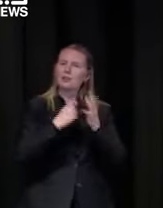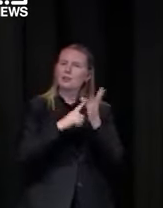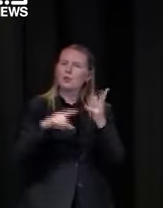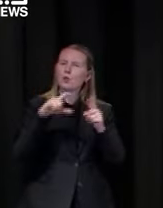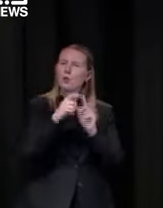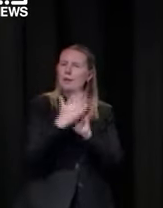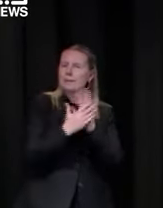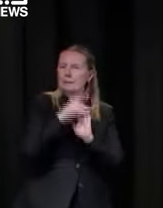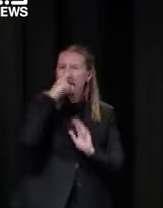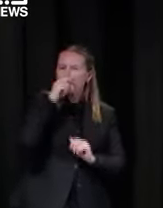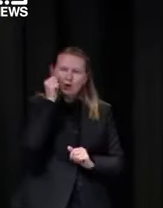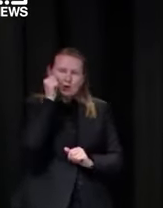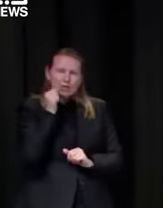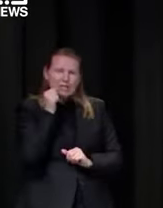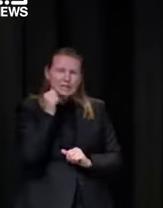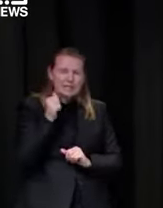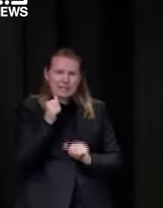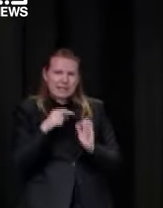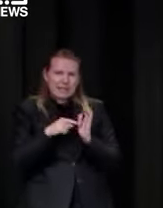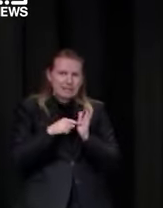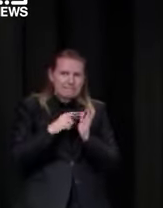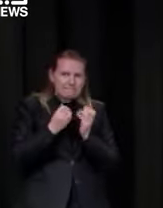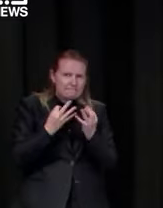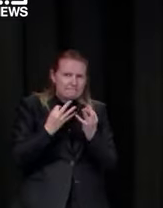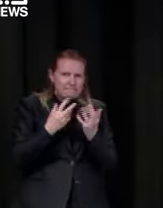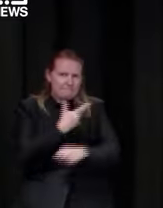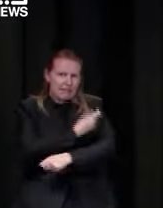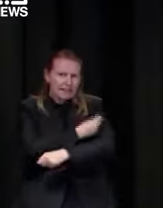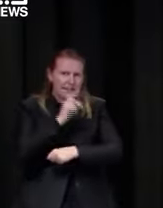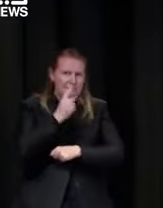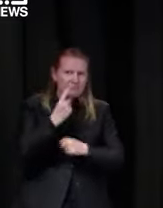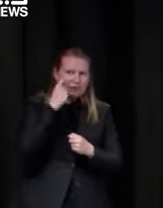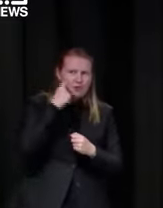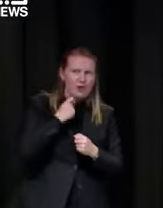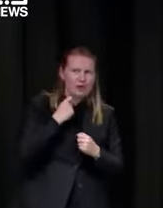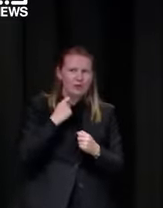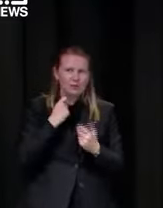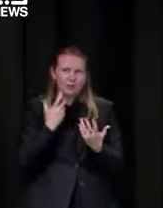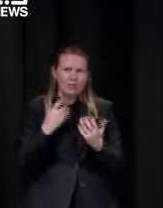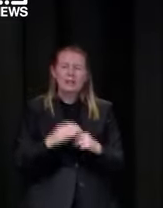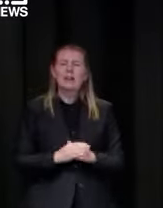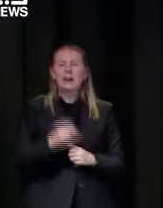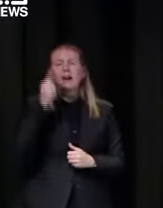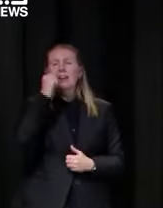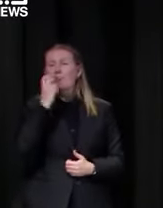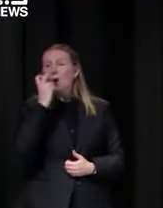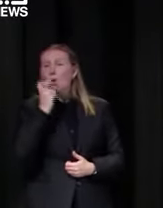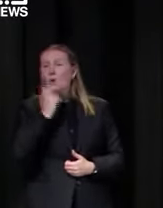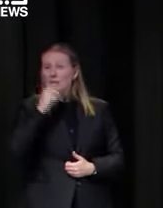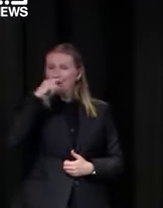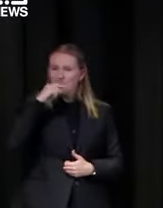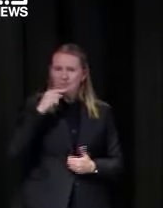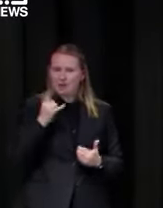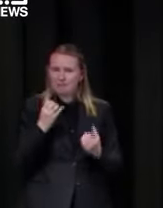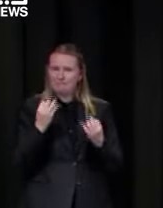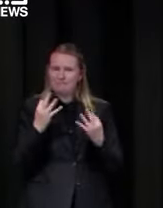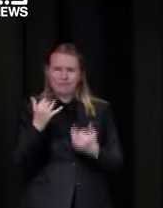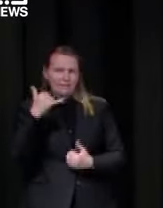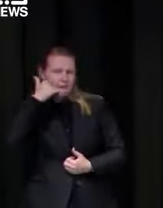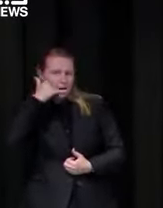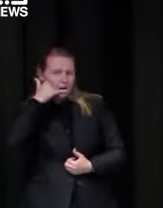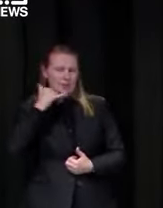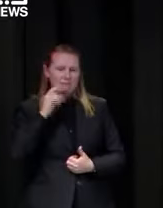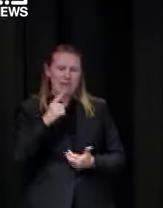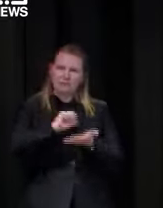chief health officer yes i mentioned it a couple of times i understand why we need a hard copy for older victorians who may not use smartphones or whatever else but you